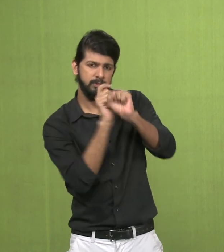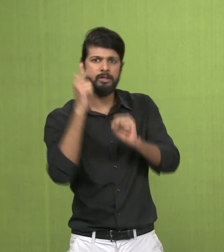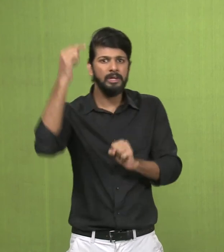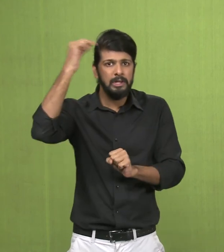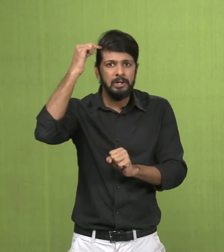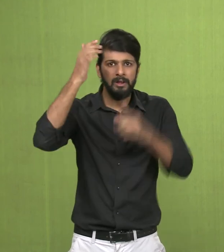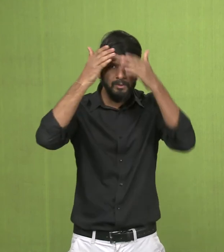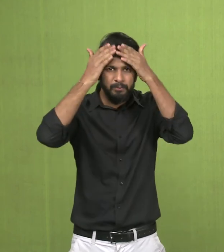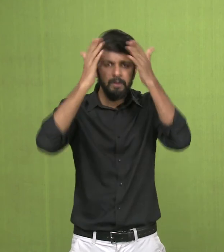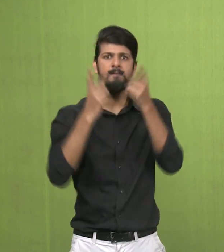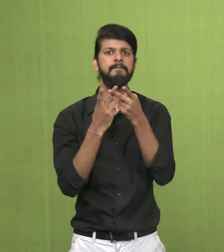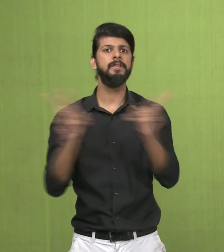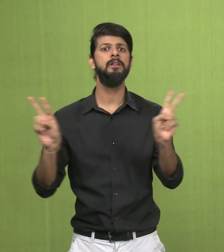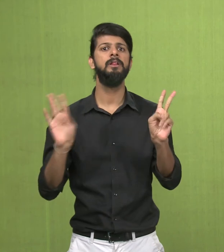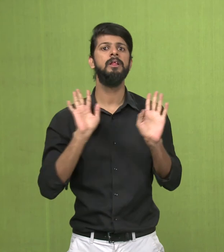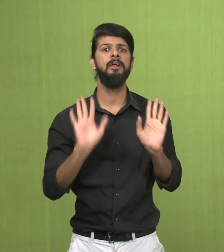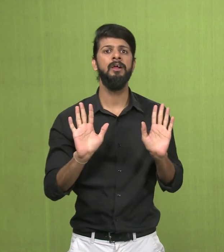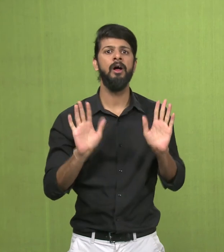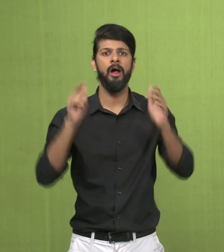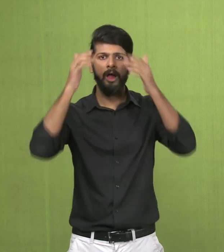And the hair or the curly hair.